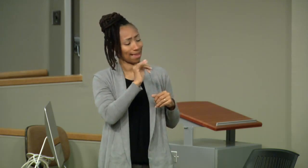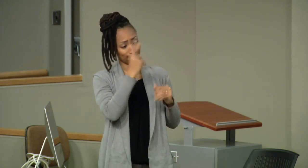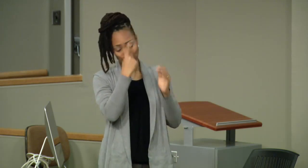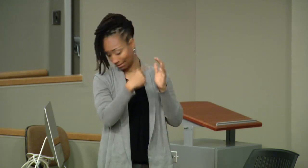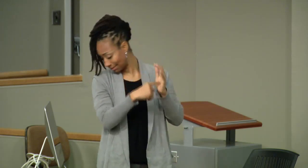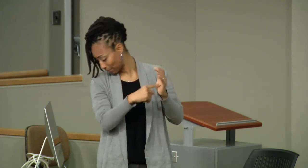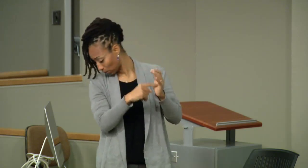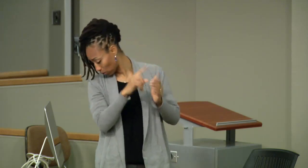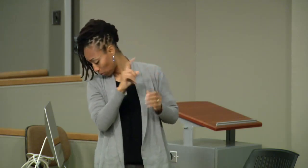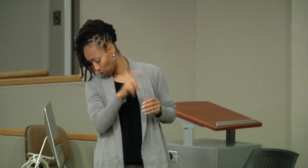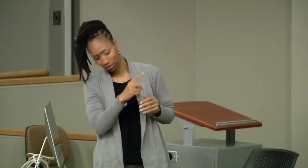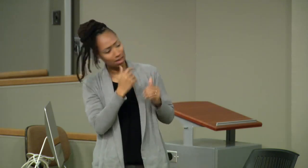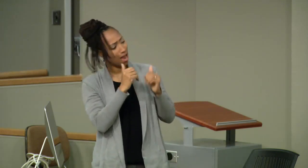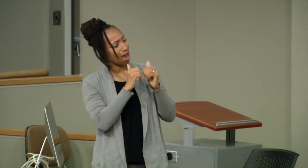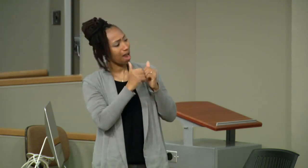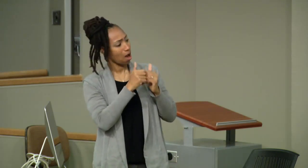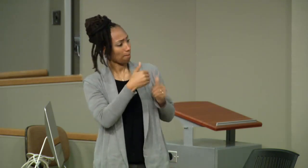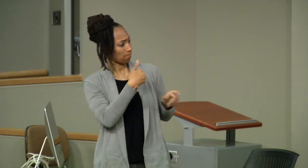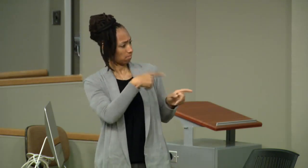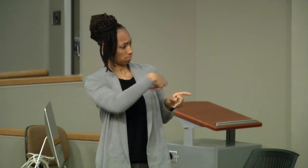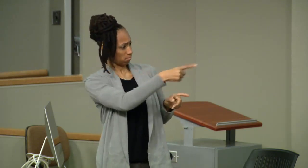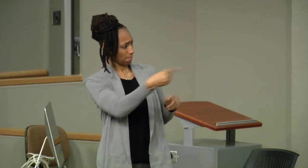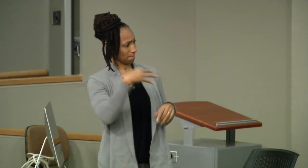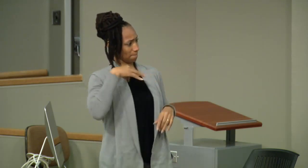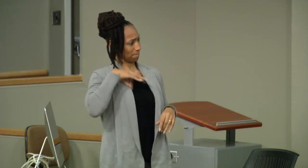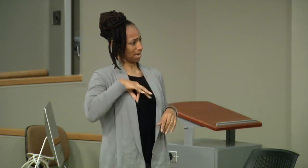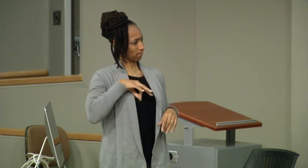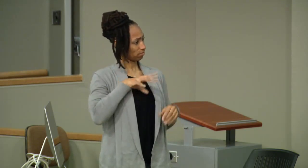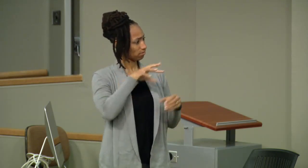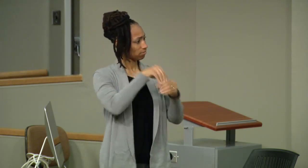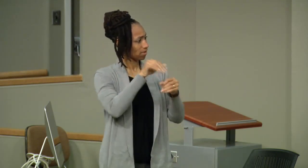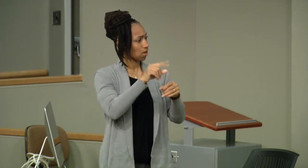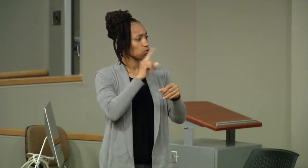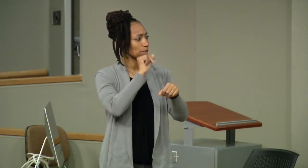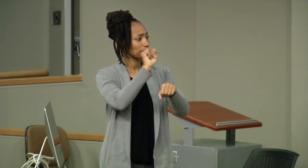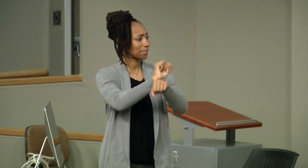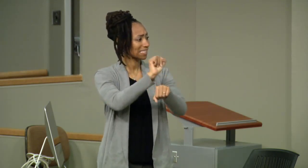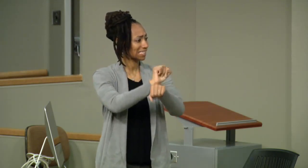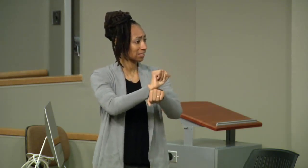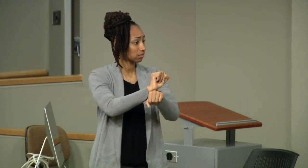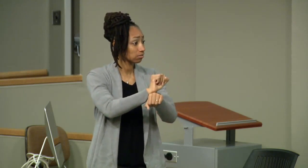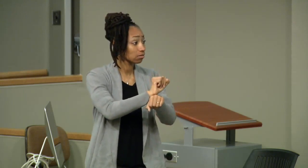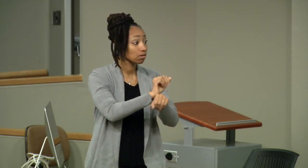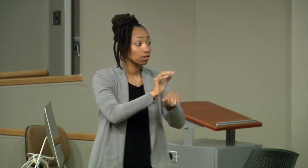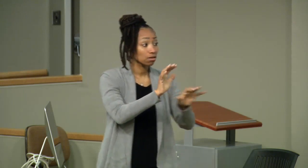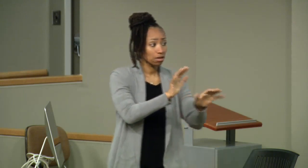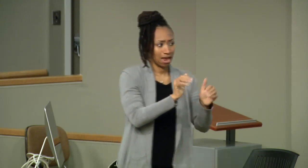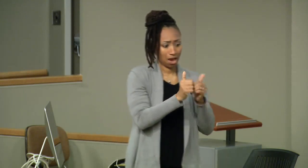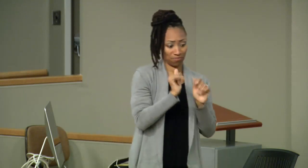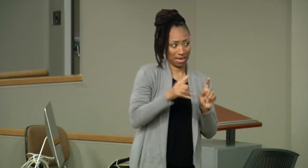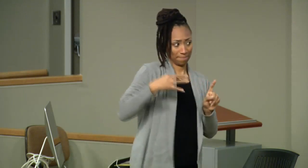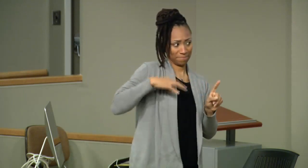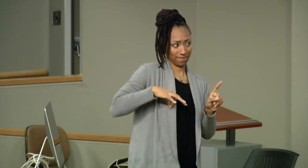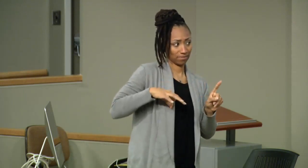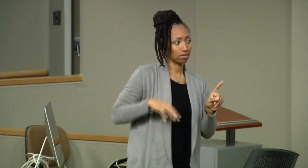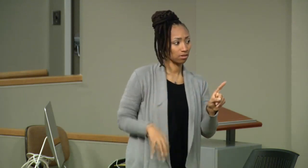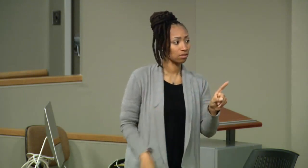that you've touched on it just a bit. But the next question, how did you all benefit from being members of True Biz?